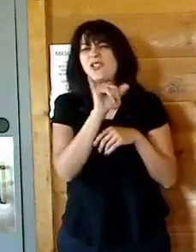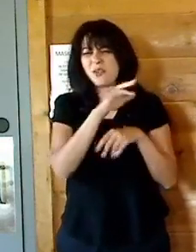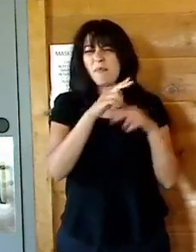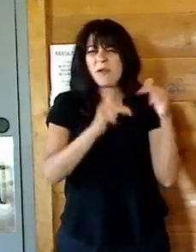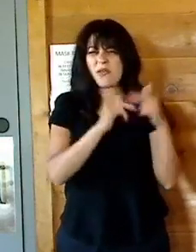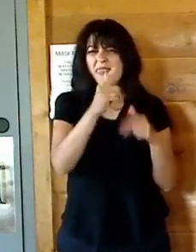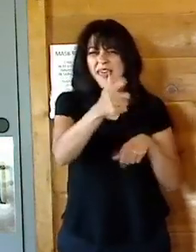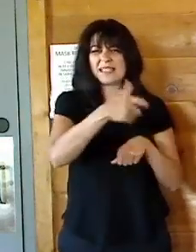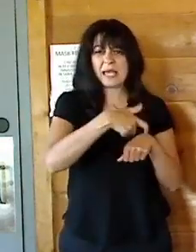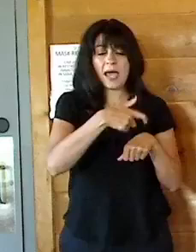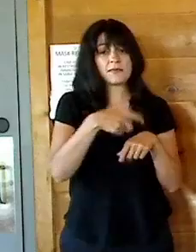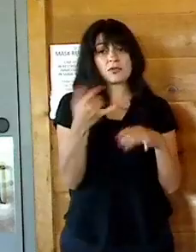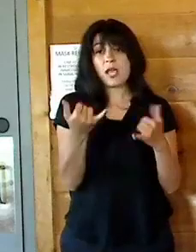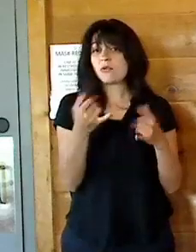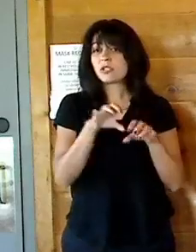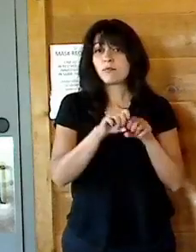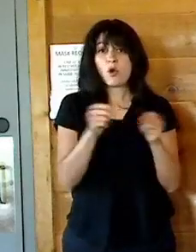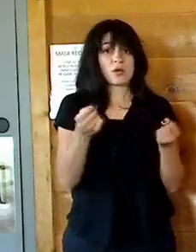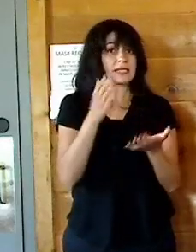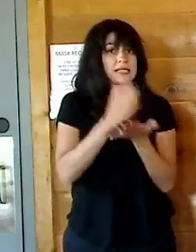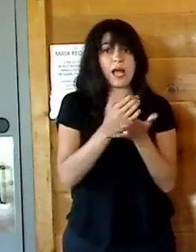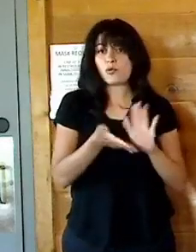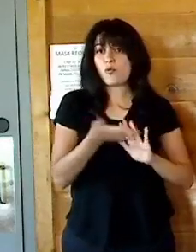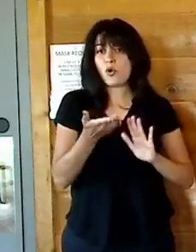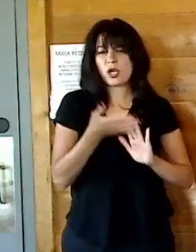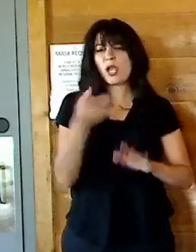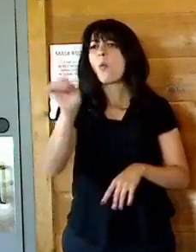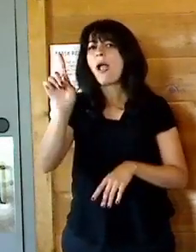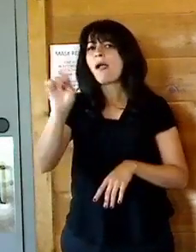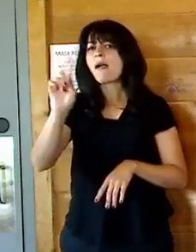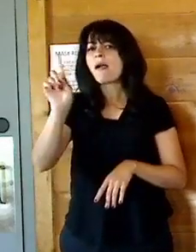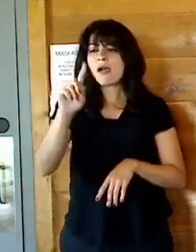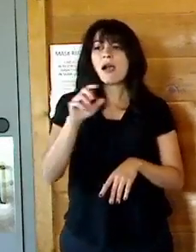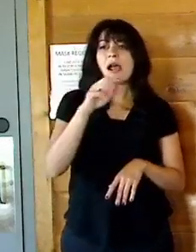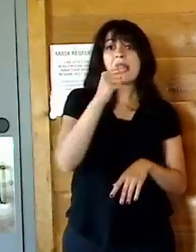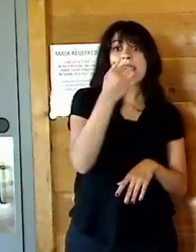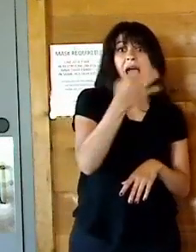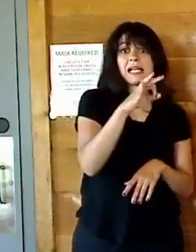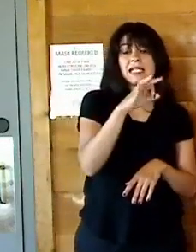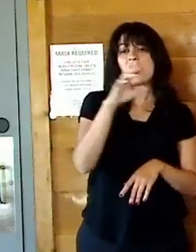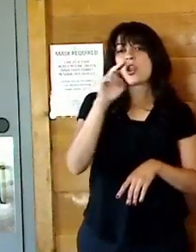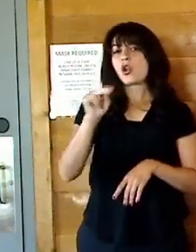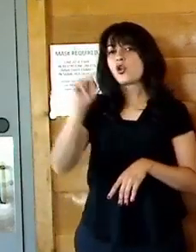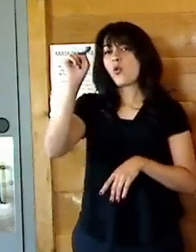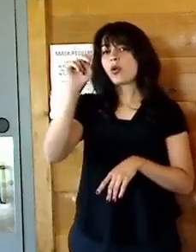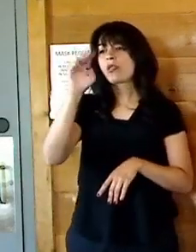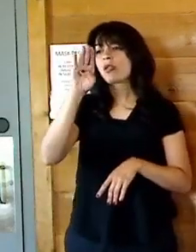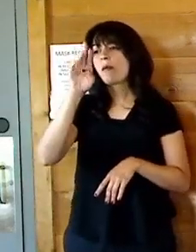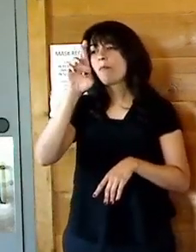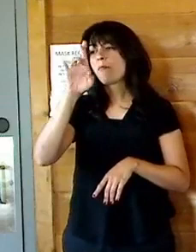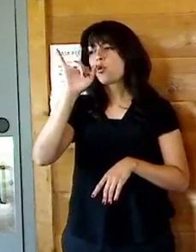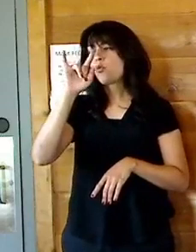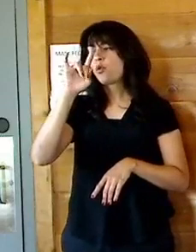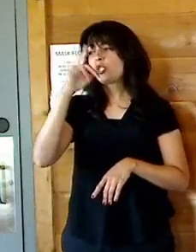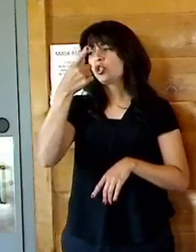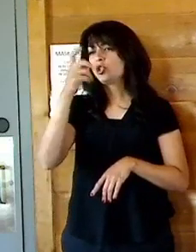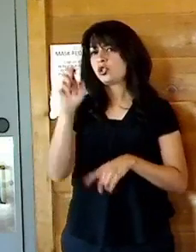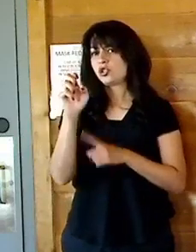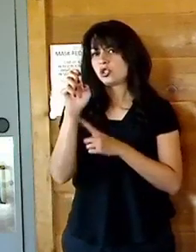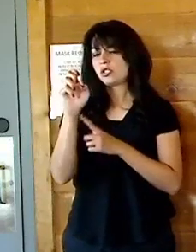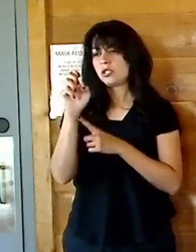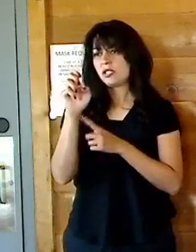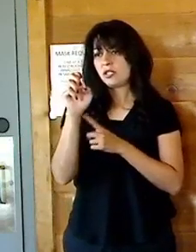And it's now malfunctioning. So the location is? 19 North Bridge, just